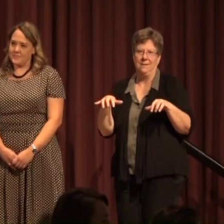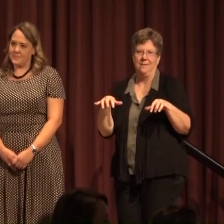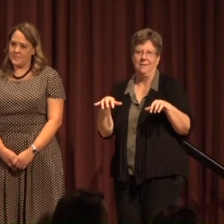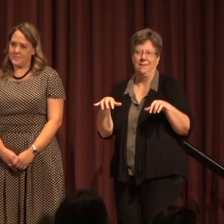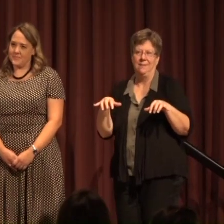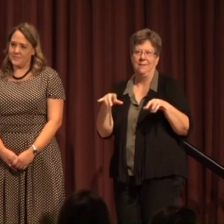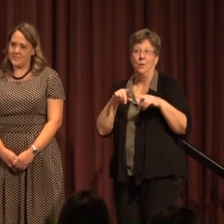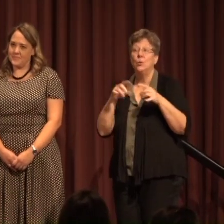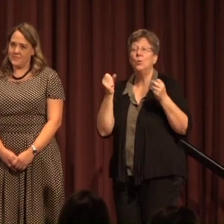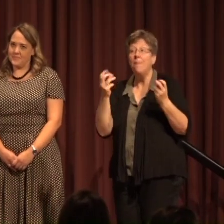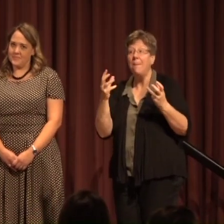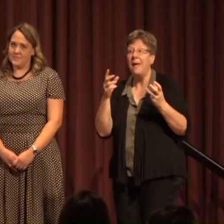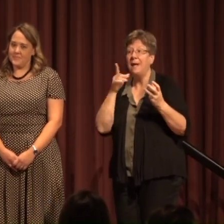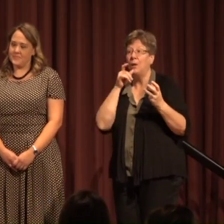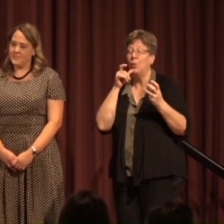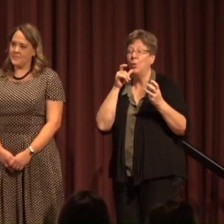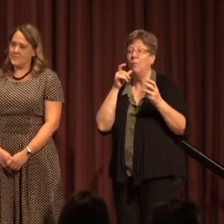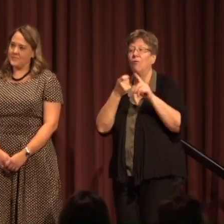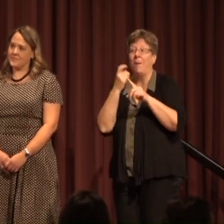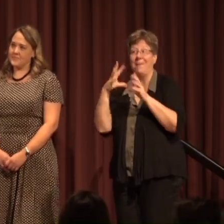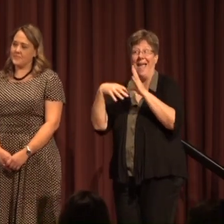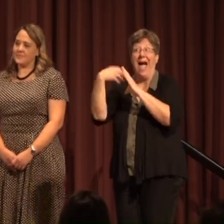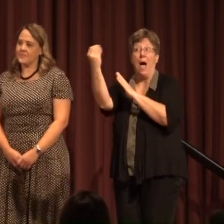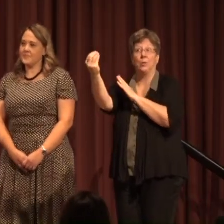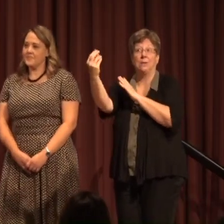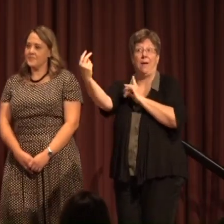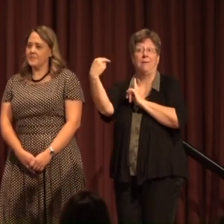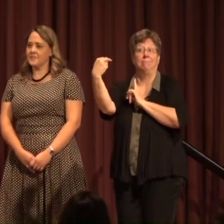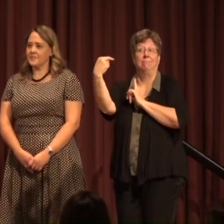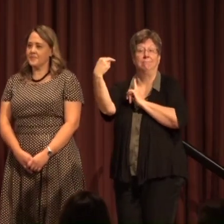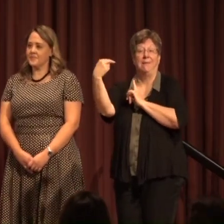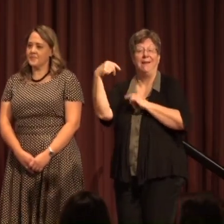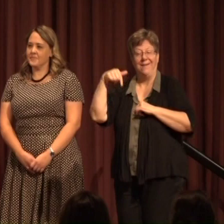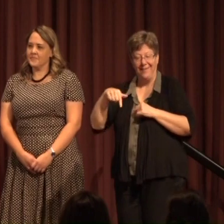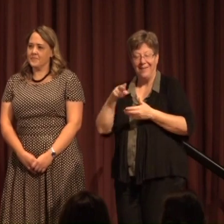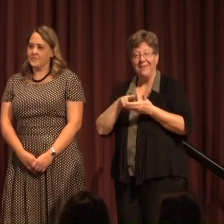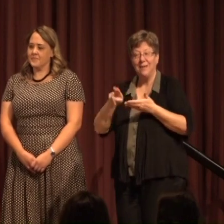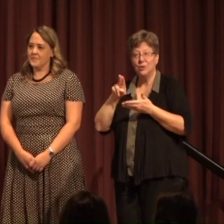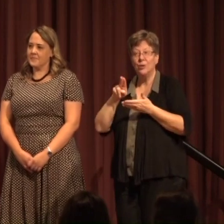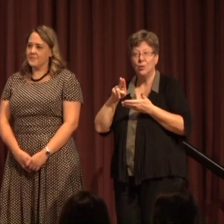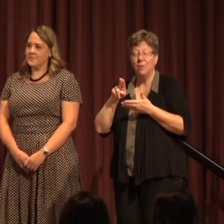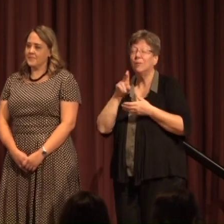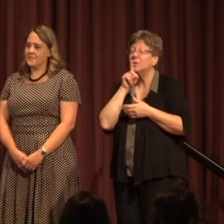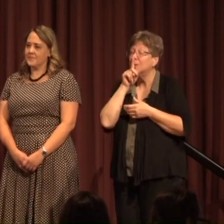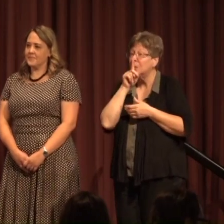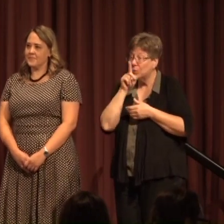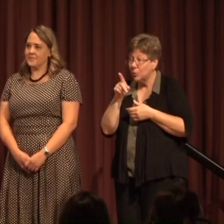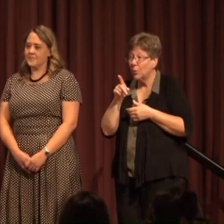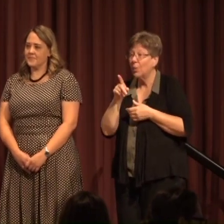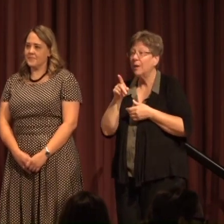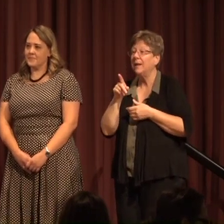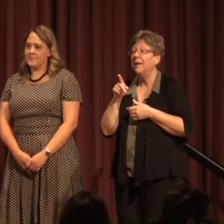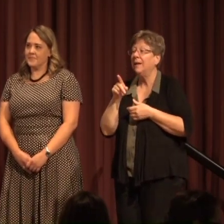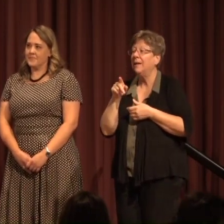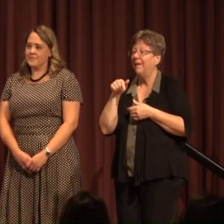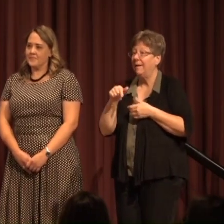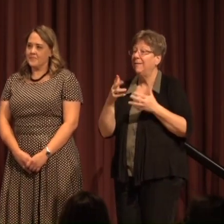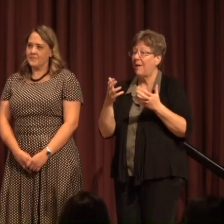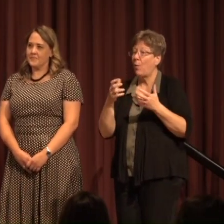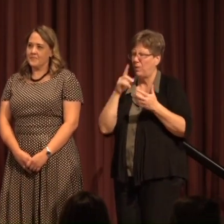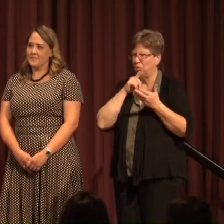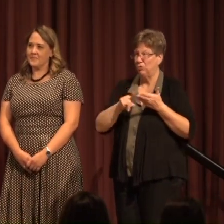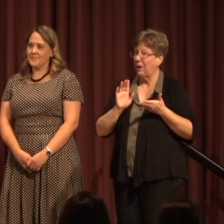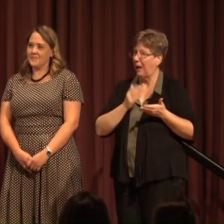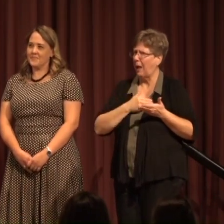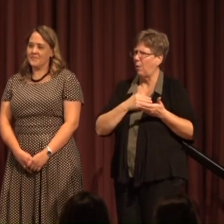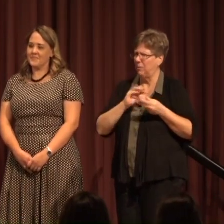To many who look at us from the outside That this university truly I mean, actually, they wanted to check